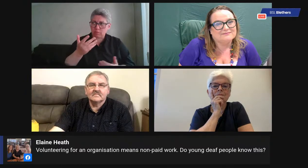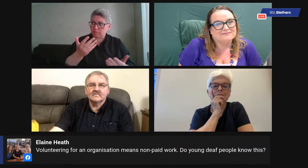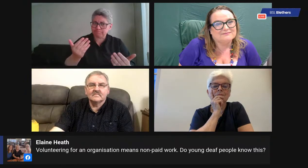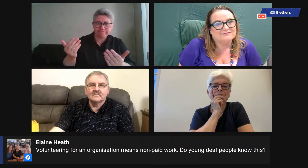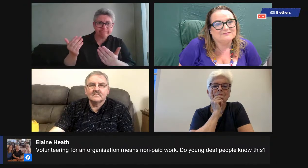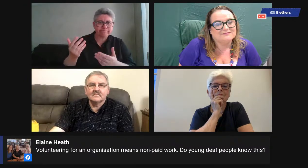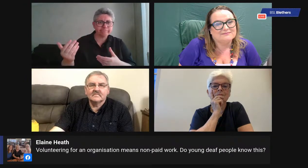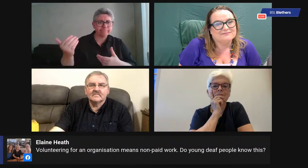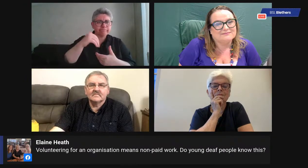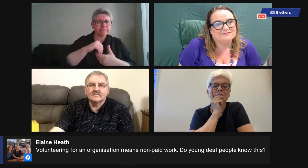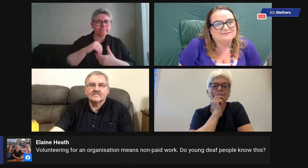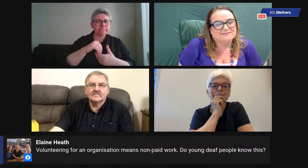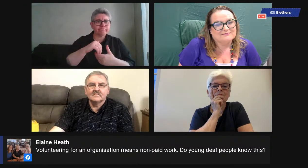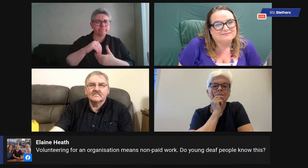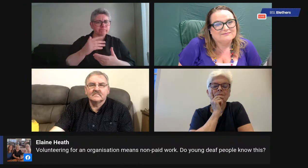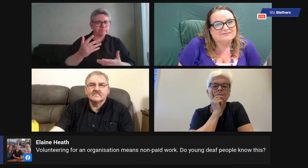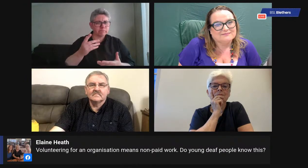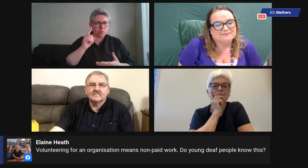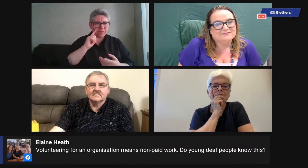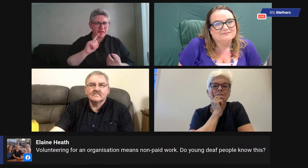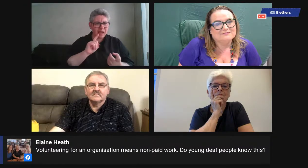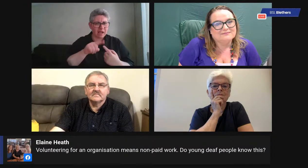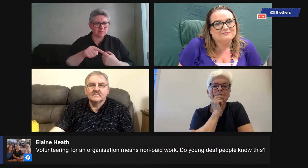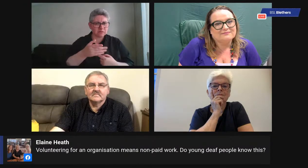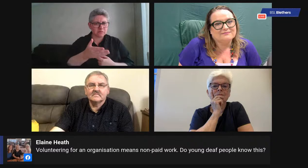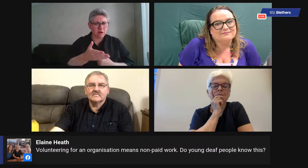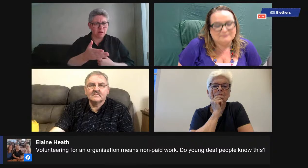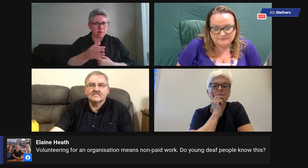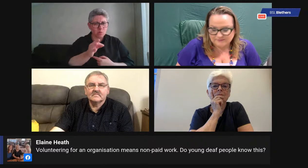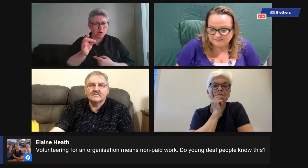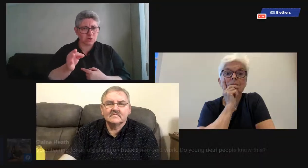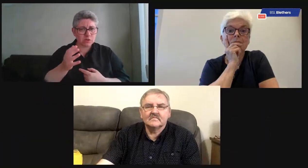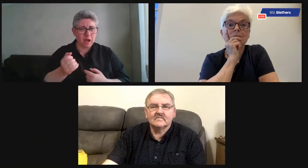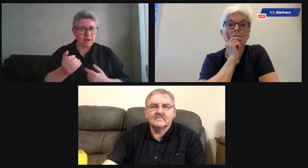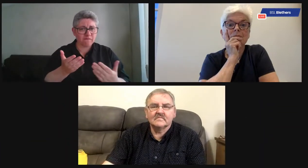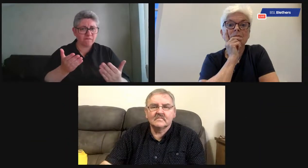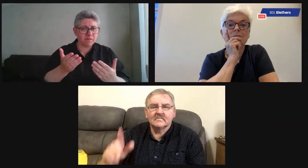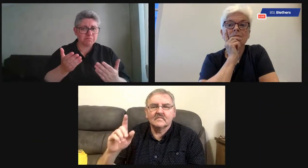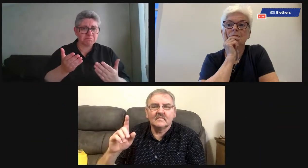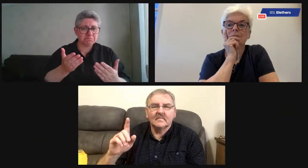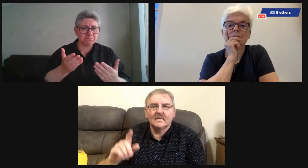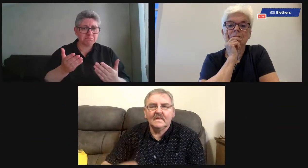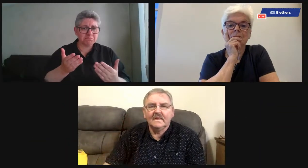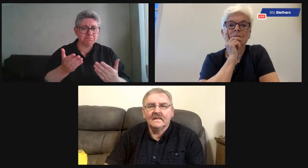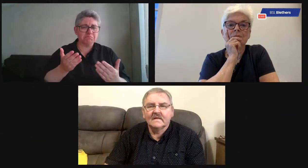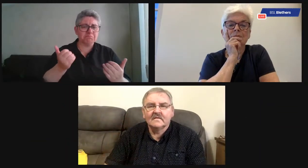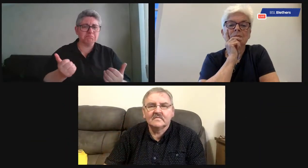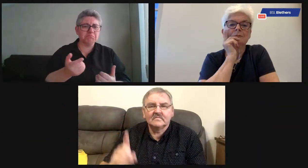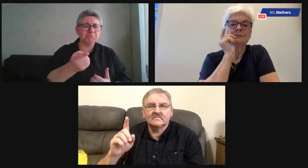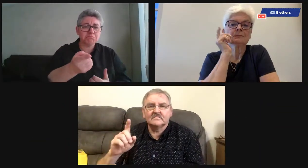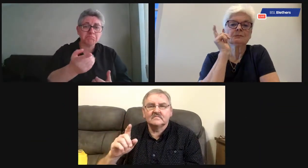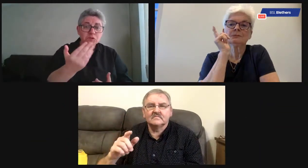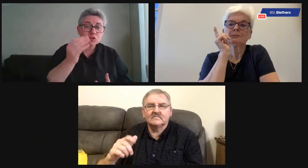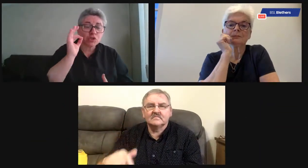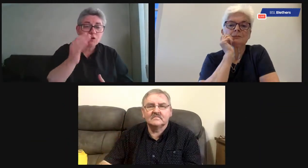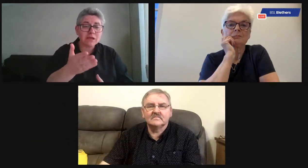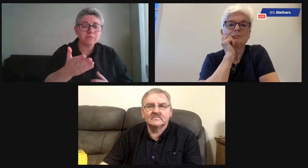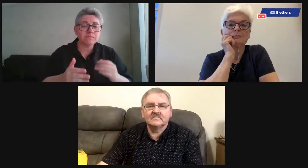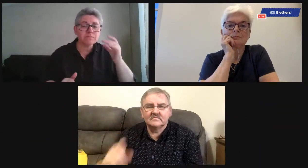Do they know that they're not going to be paid? So how would you answer that, anyone? Cherry, over to you.